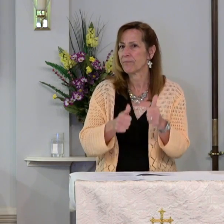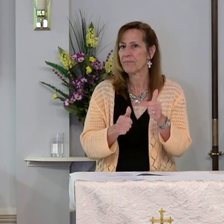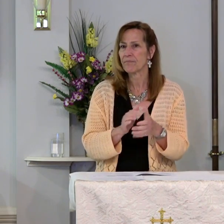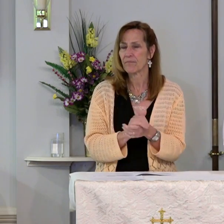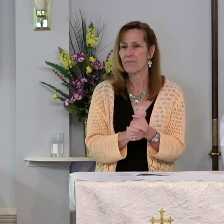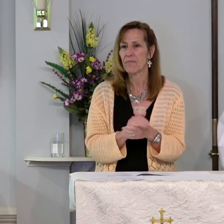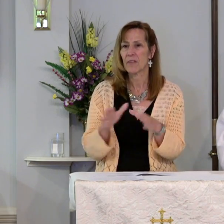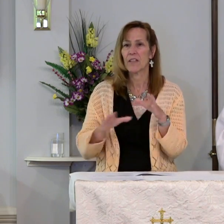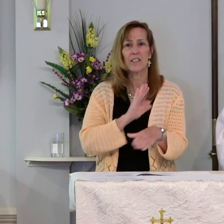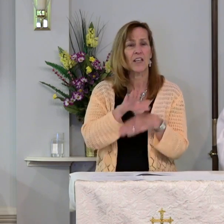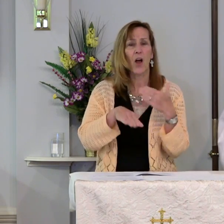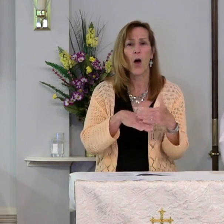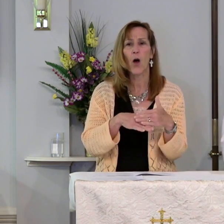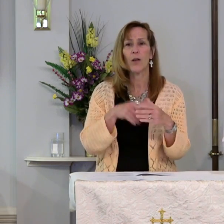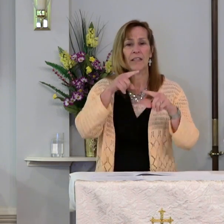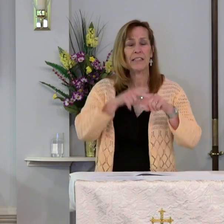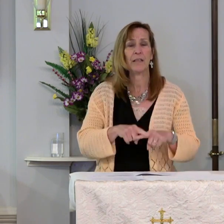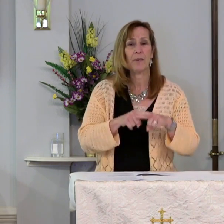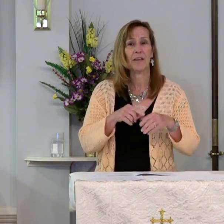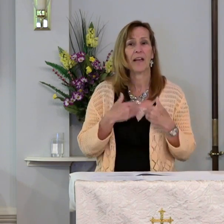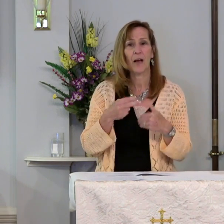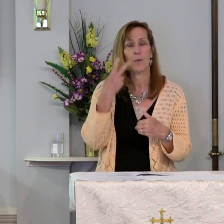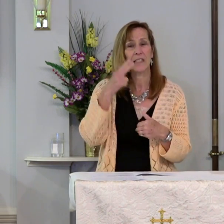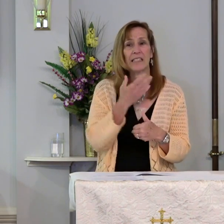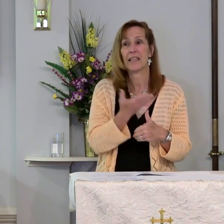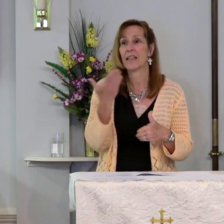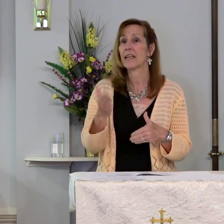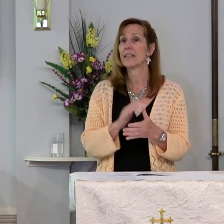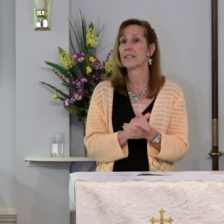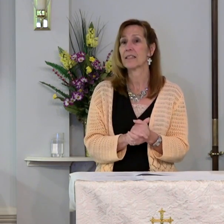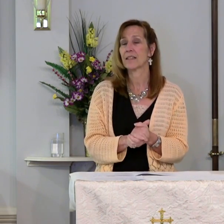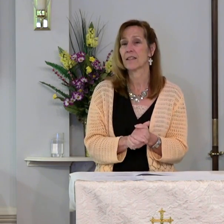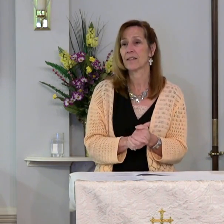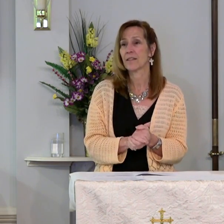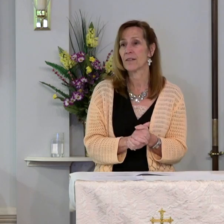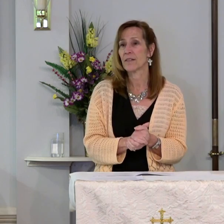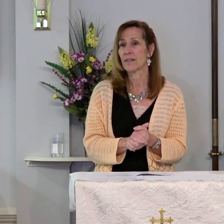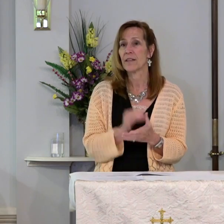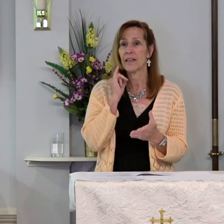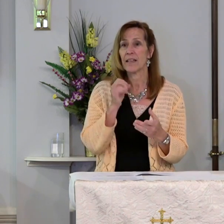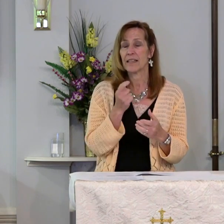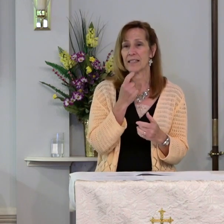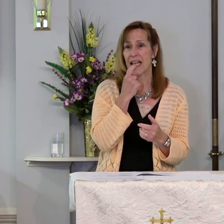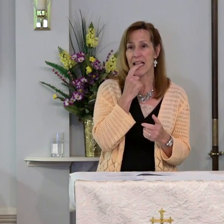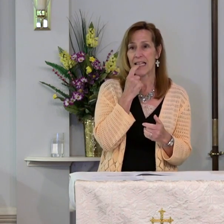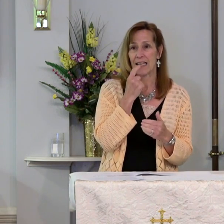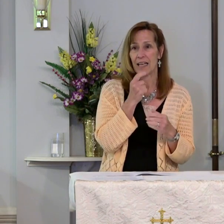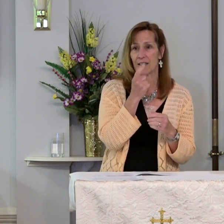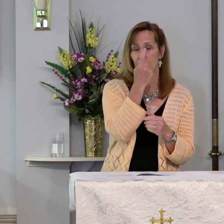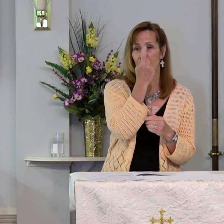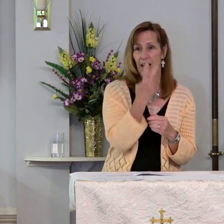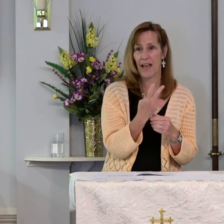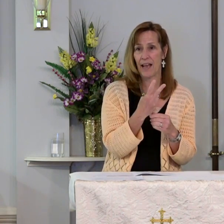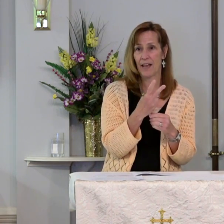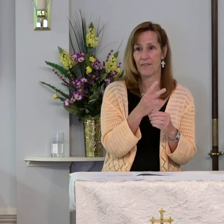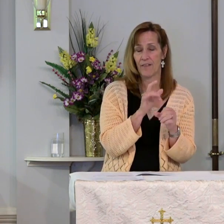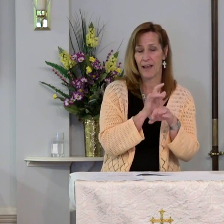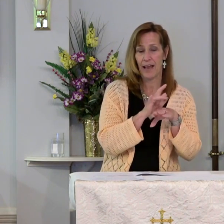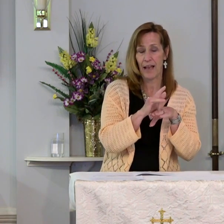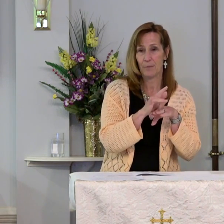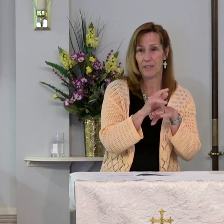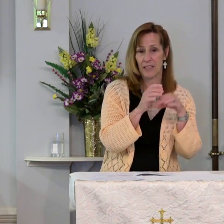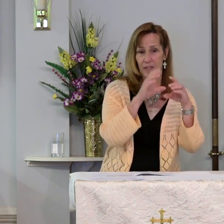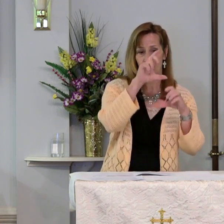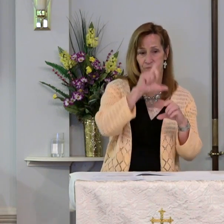Does it all just depend on how we see things? Is the glass half empty or half full?